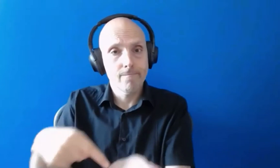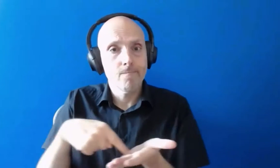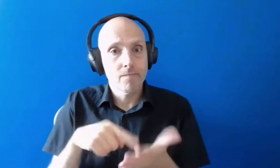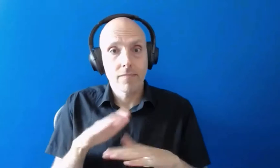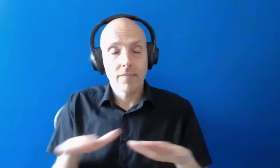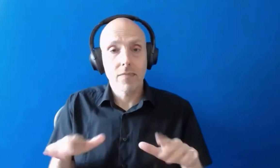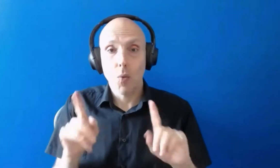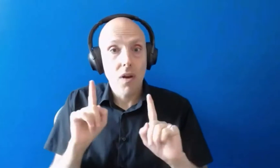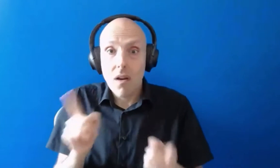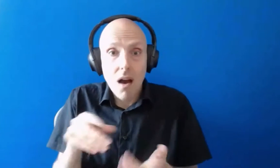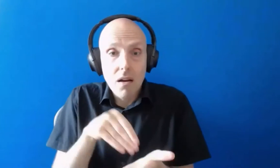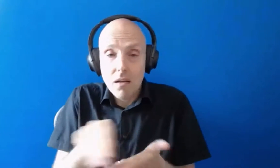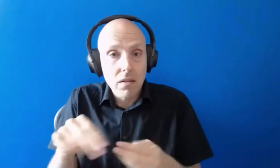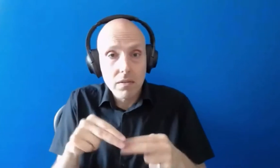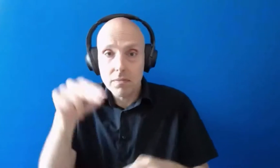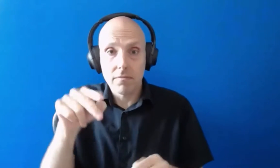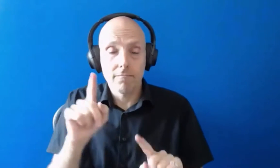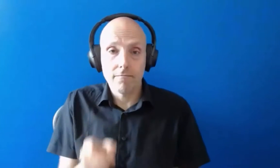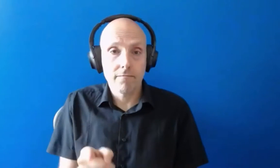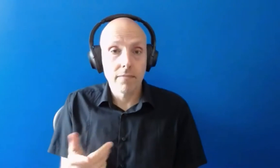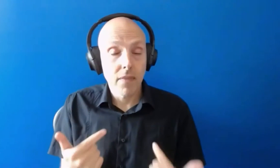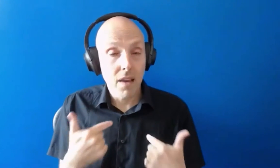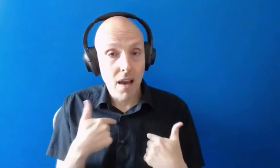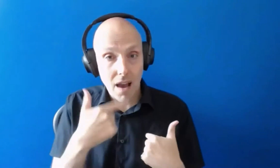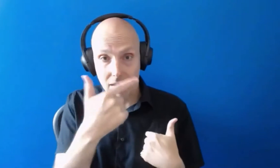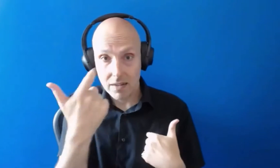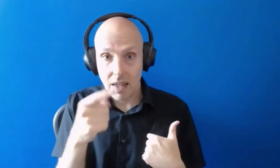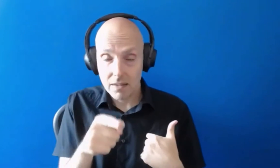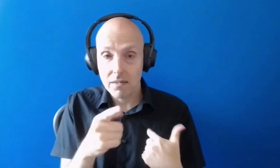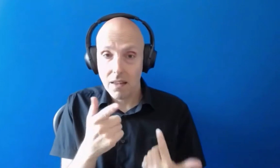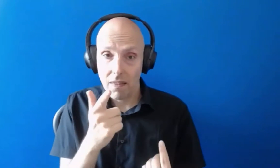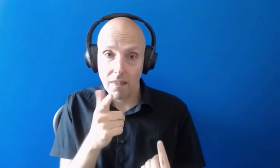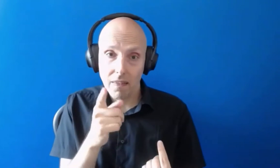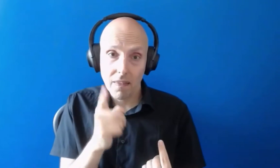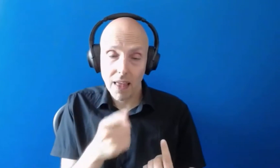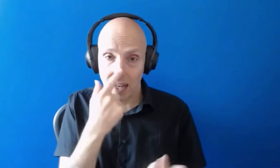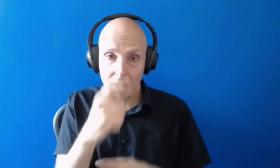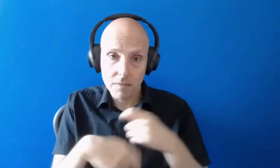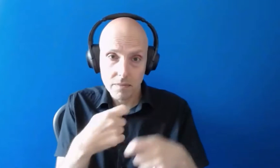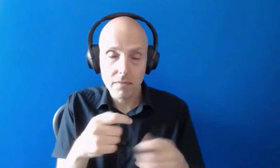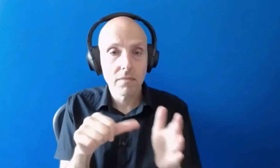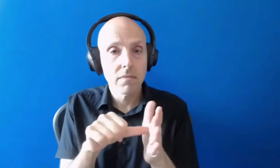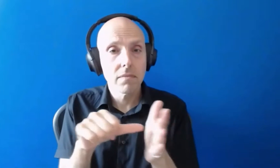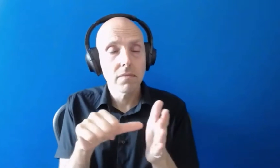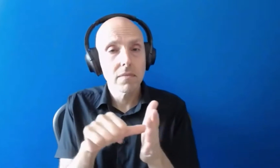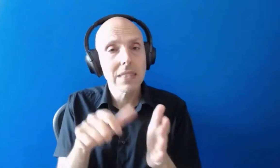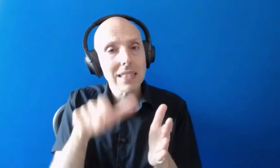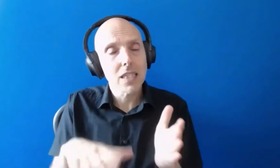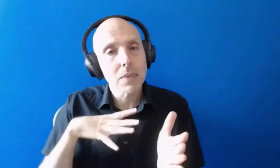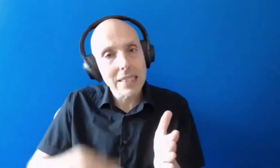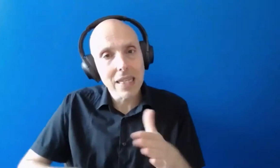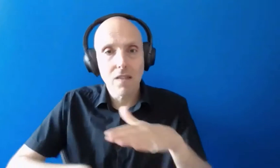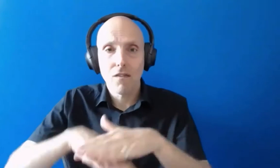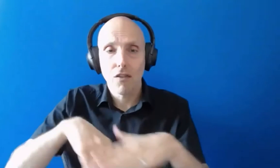above that amount unfortunately but i do appreciate that that can cause um difficulties for for customers who need full-time bsl